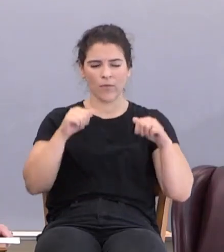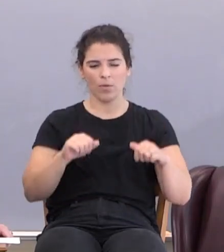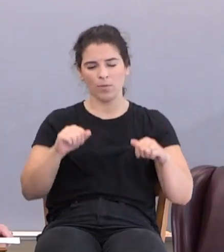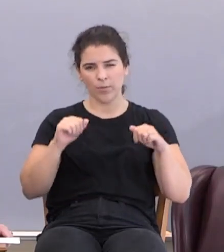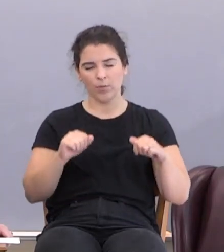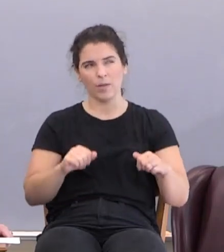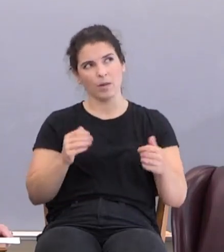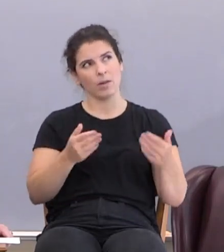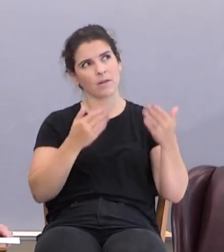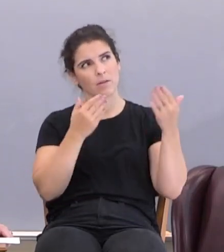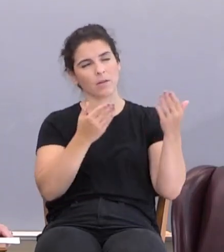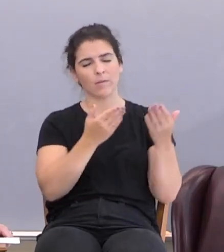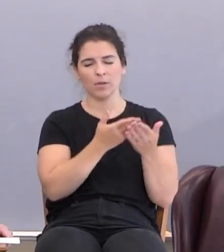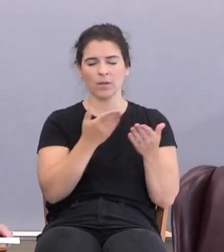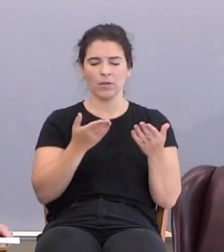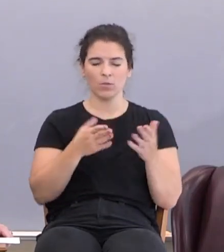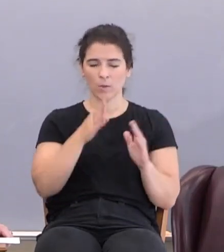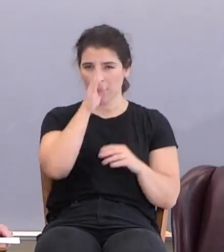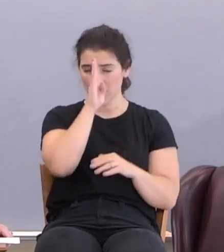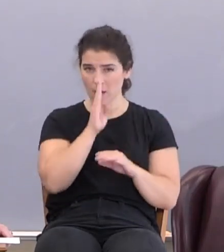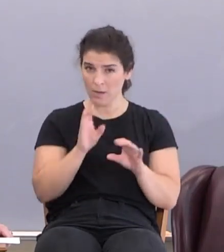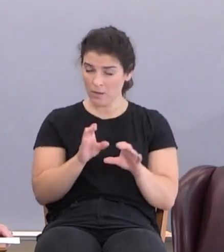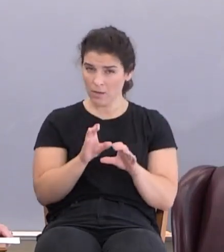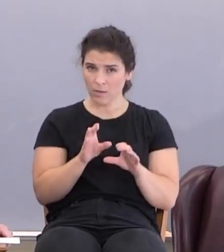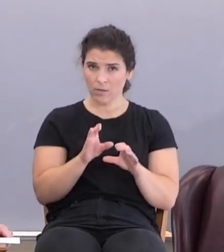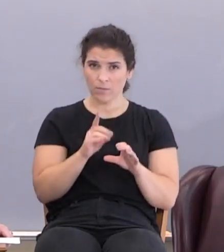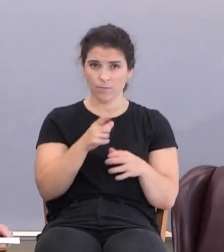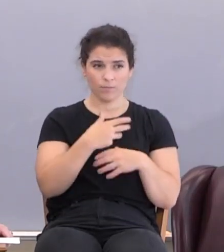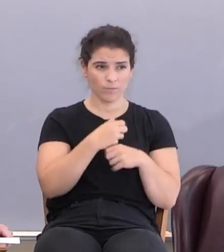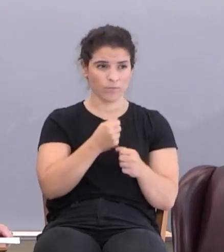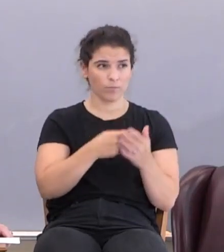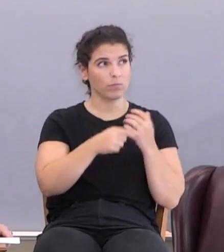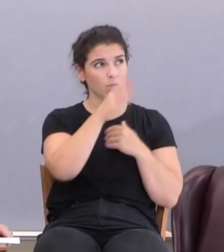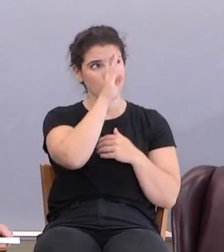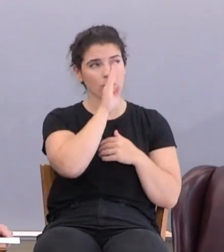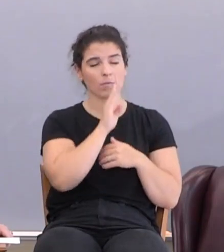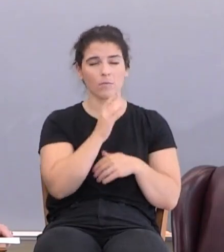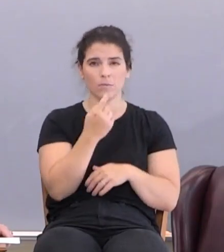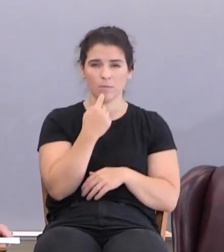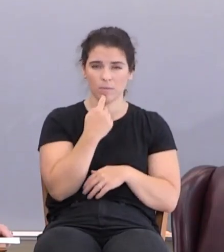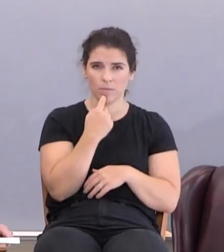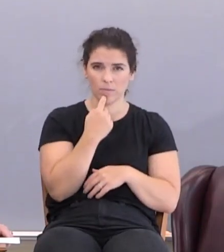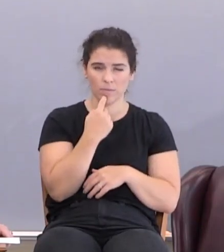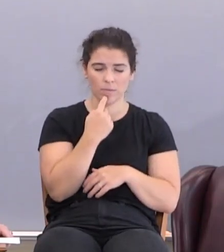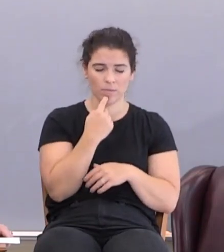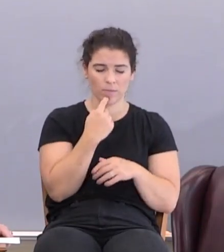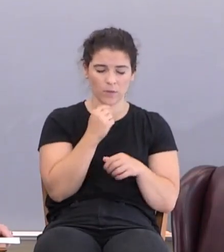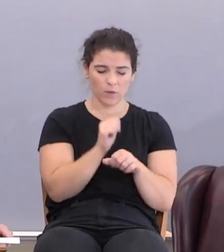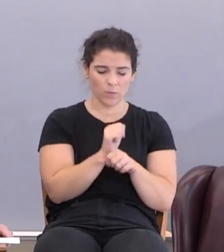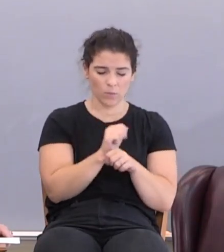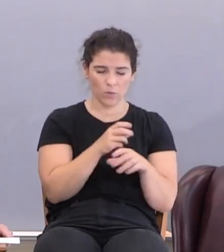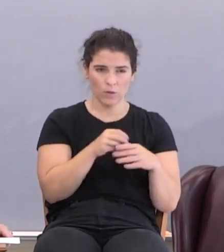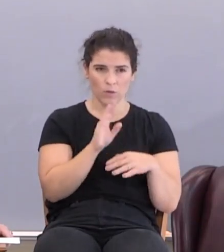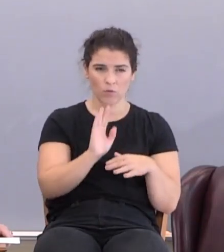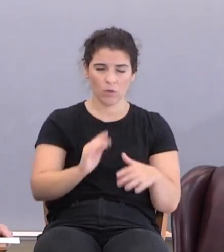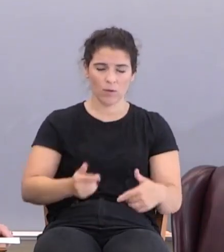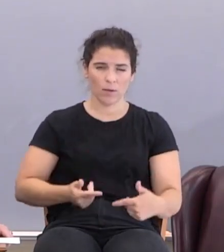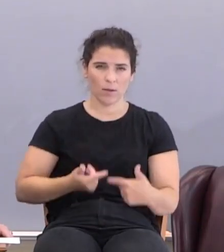esteem the thing the way God does, you trust what God trusts, it goes to work in your life.